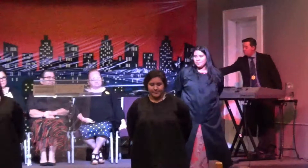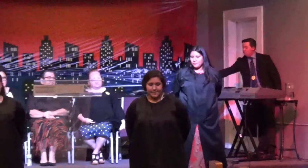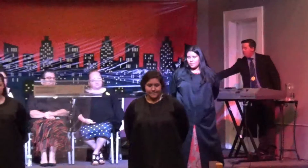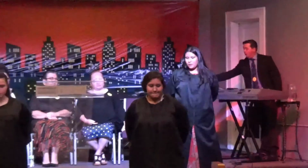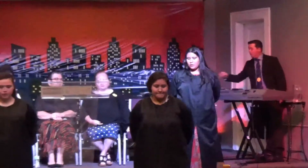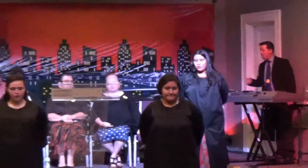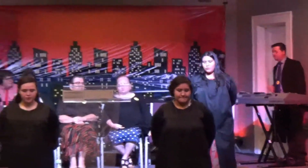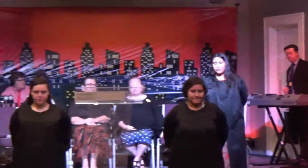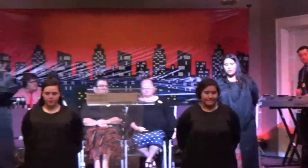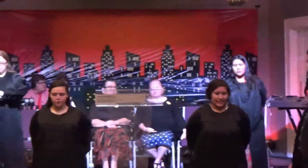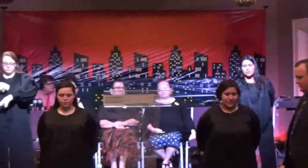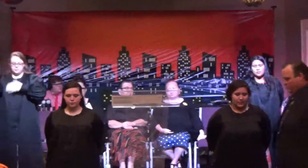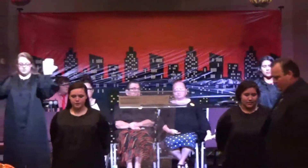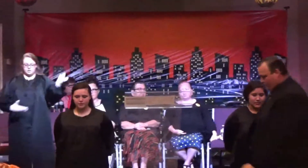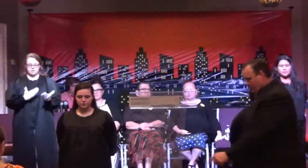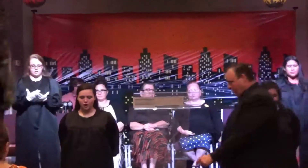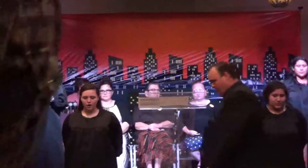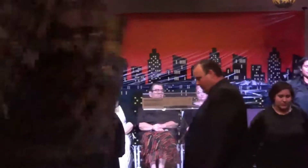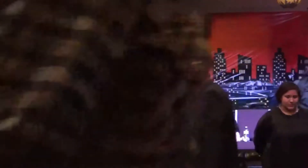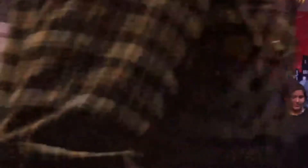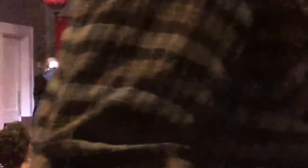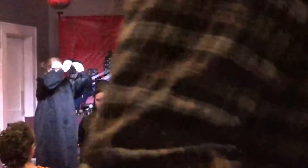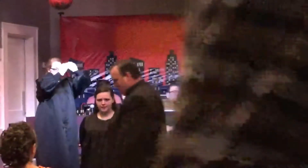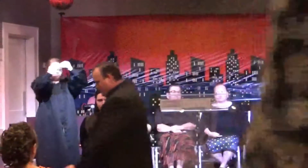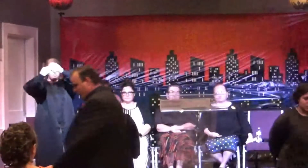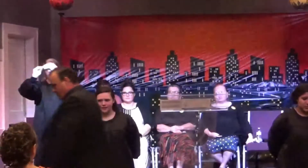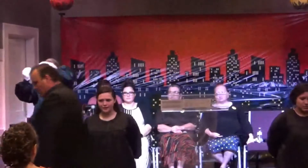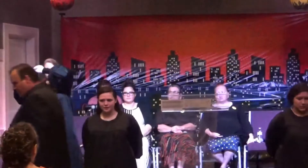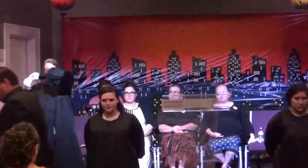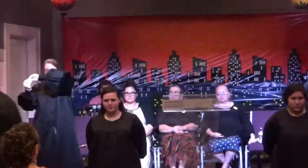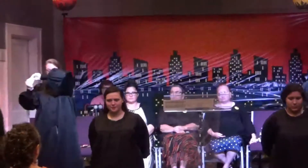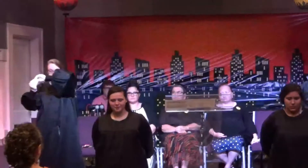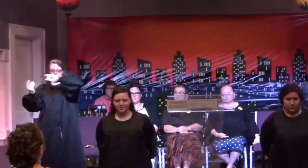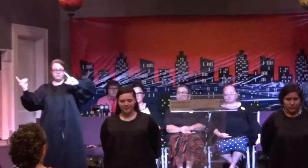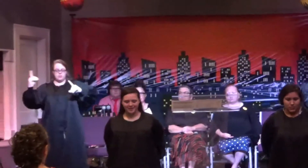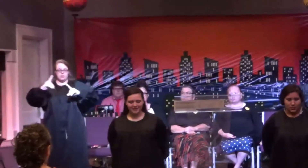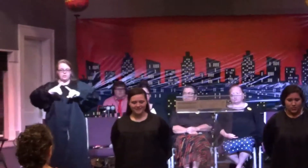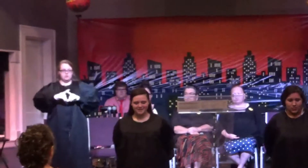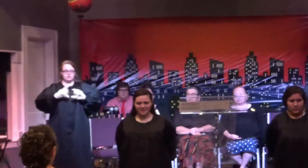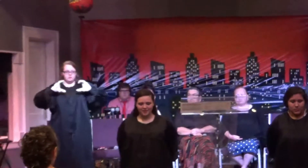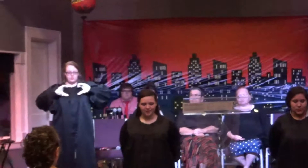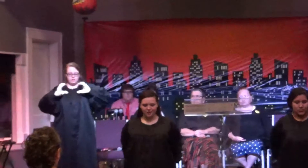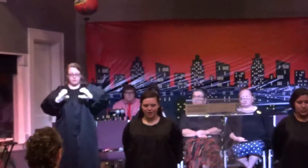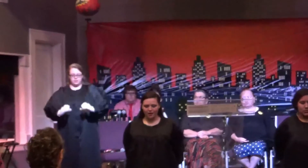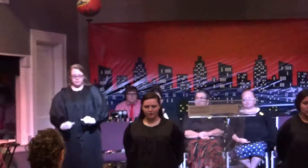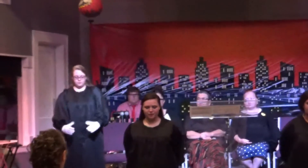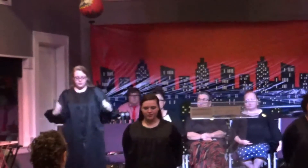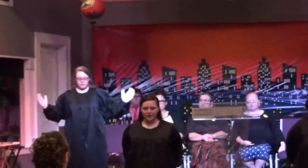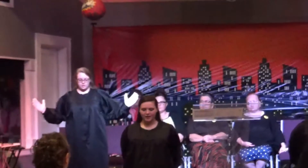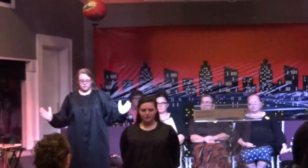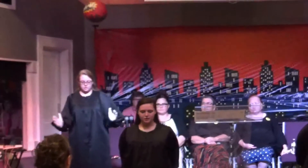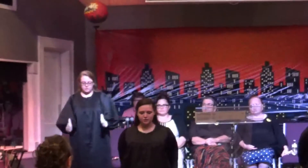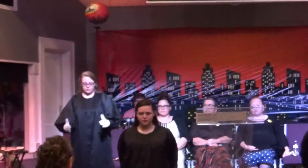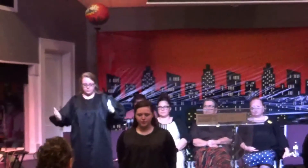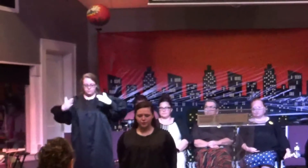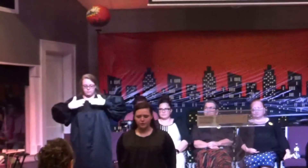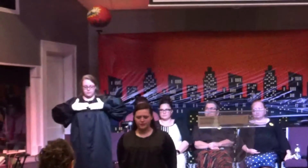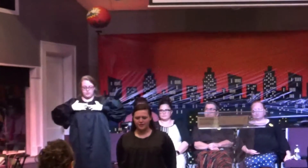Jerk the pukes and all the decorations too Until the congregation's few and